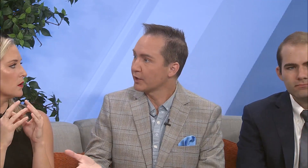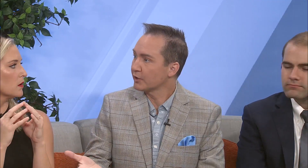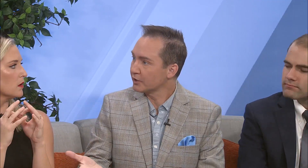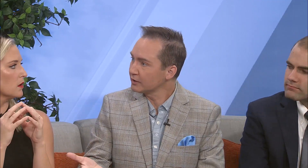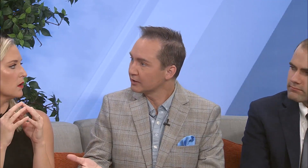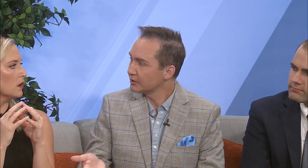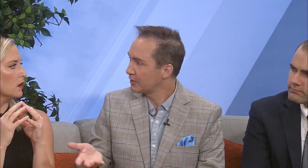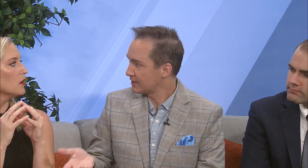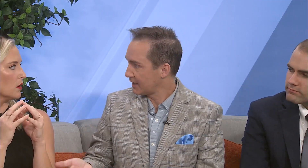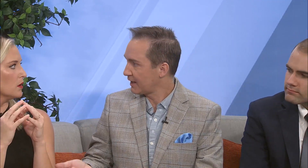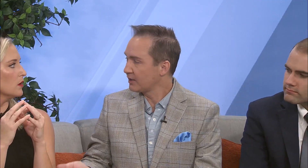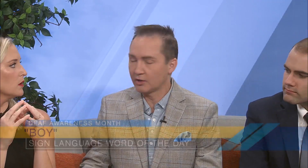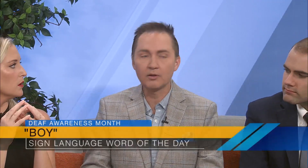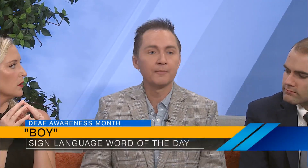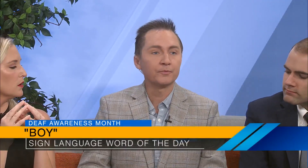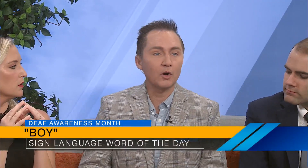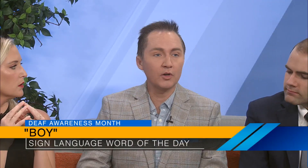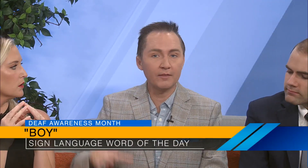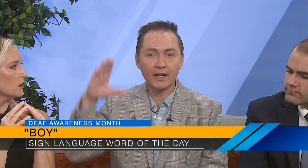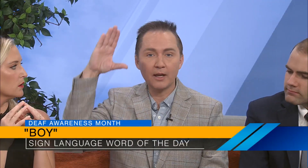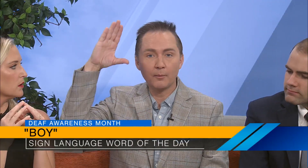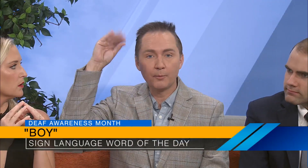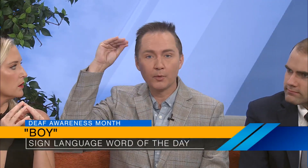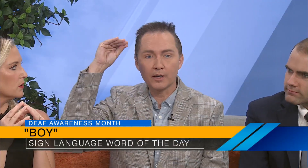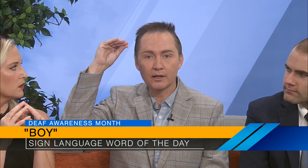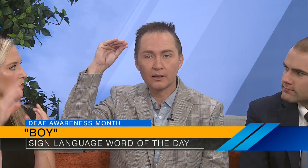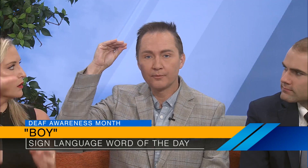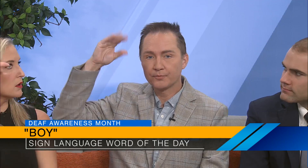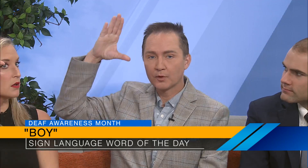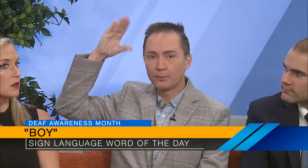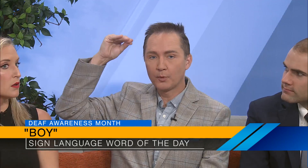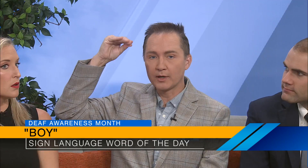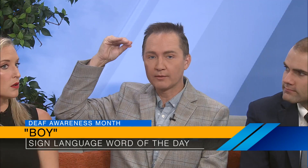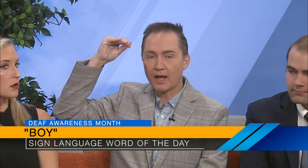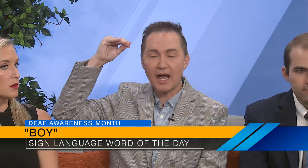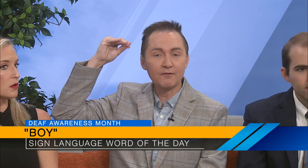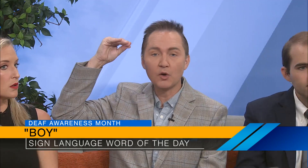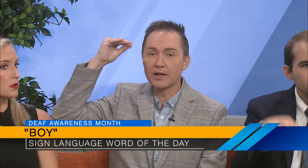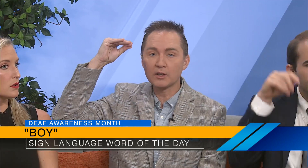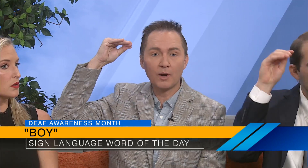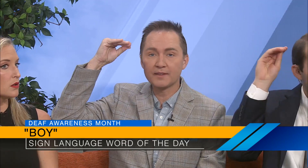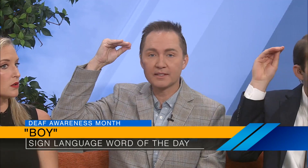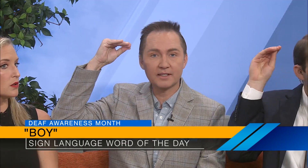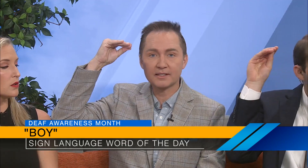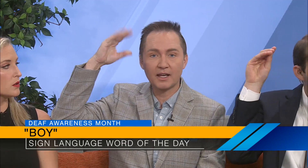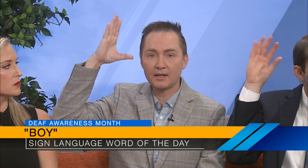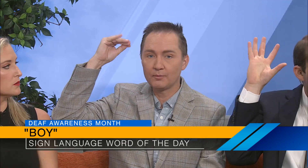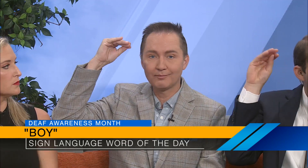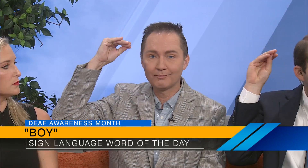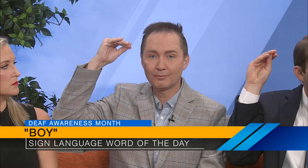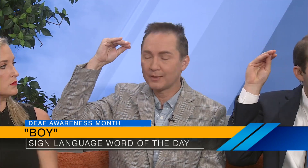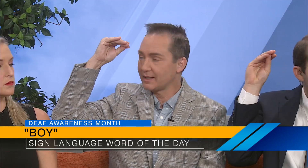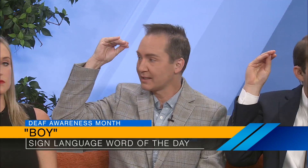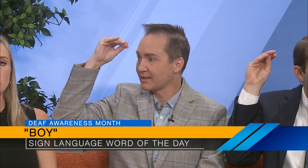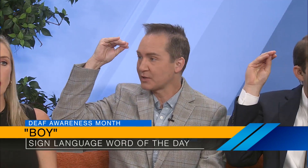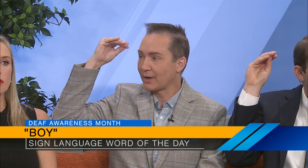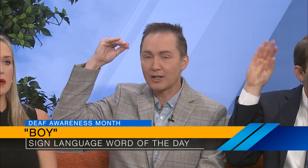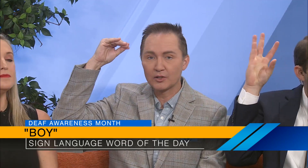or a girl. You could say that, you know. Oh, you're having a boy. Boy. Boy. I have no idea why this is the sign, but it is. That's what I learned.